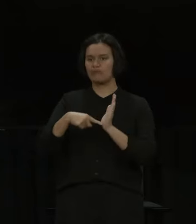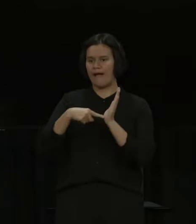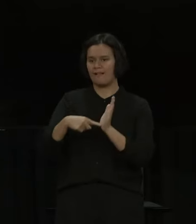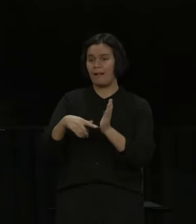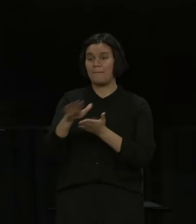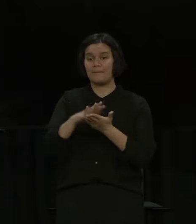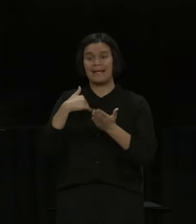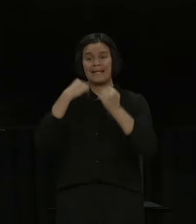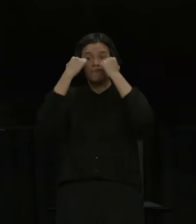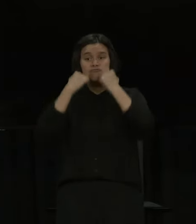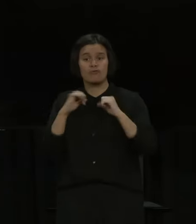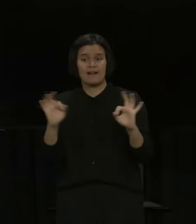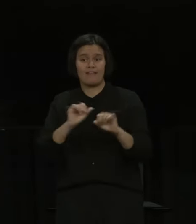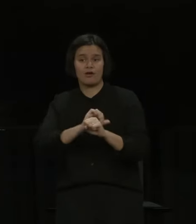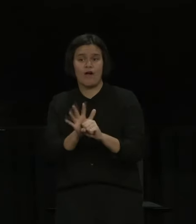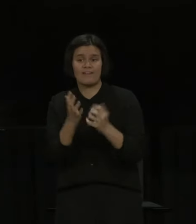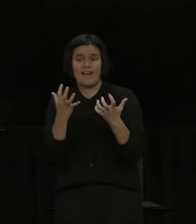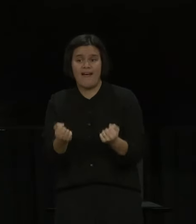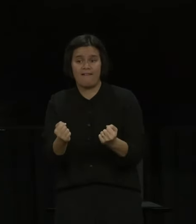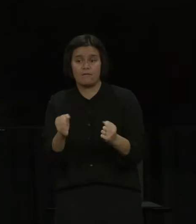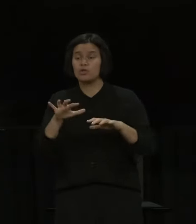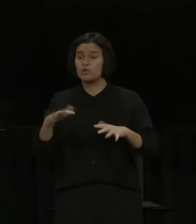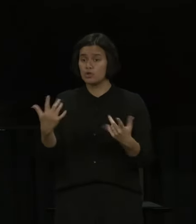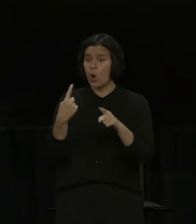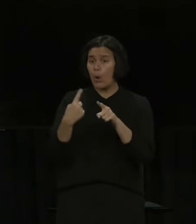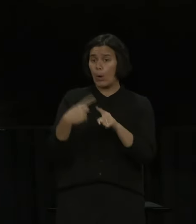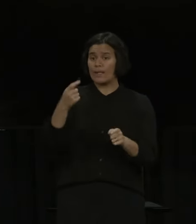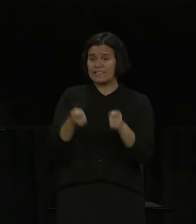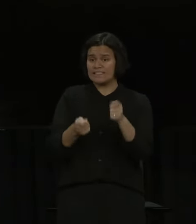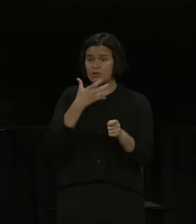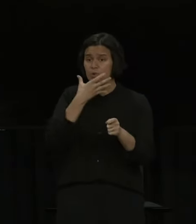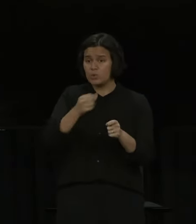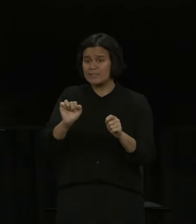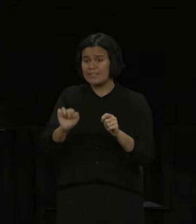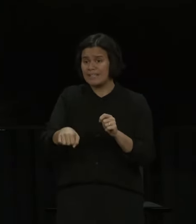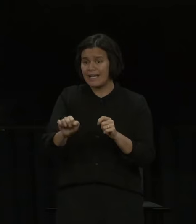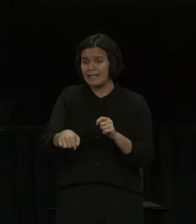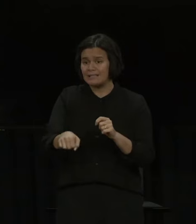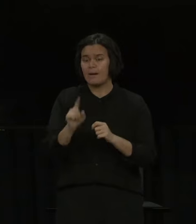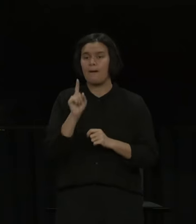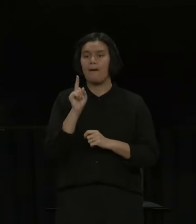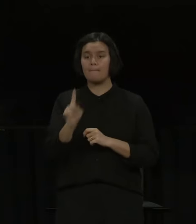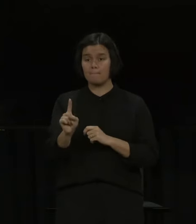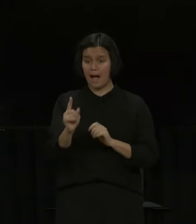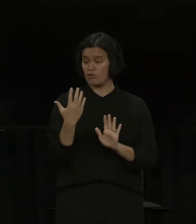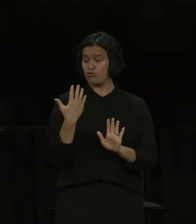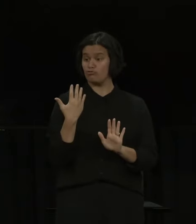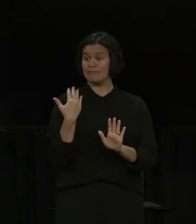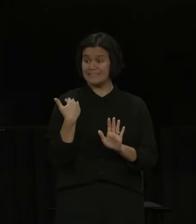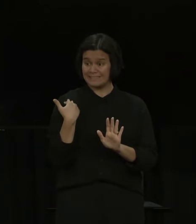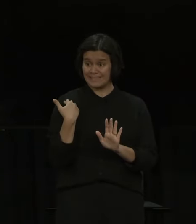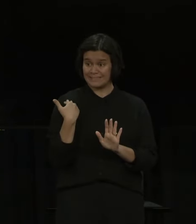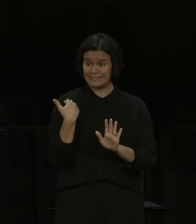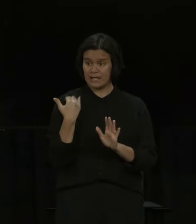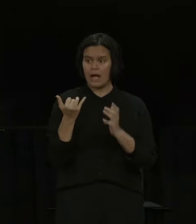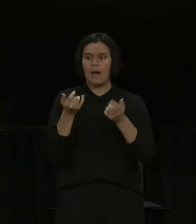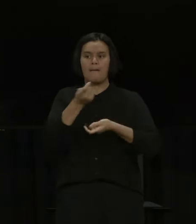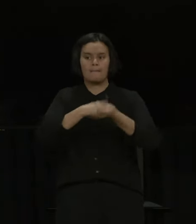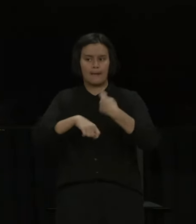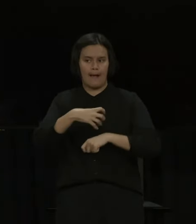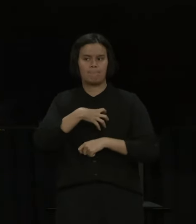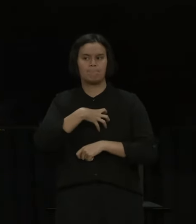yes, we are using rapid antigen testing but to be really clear, it is only more recently that it's become a